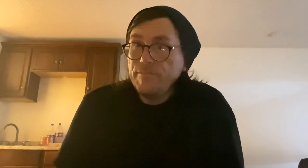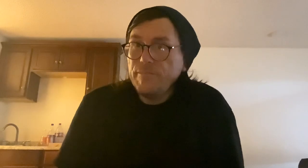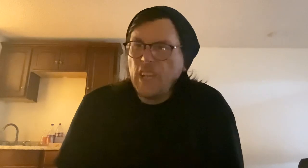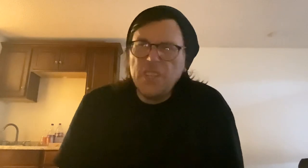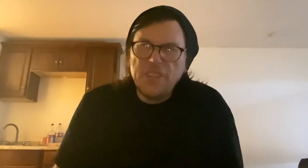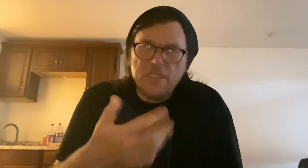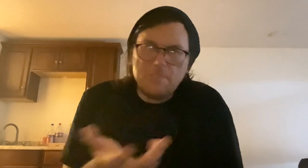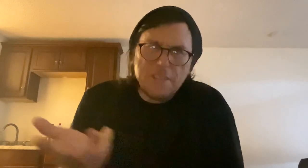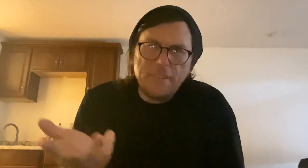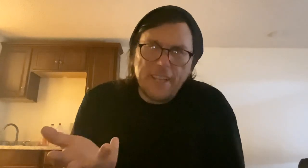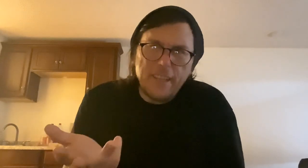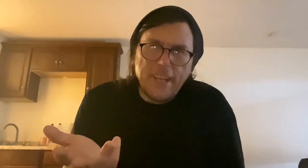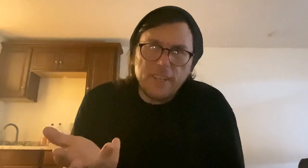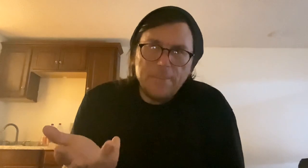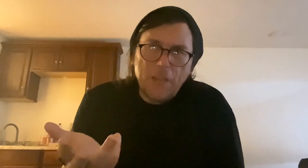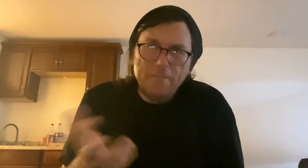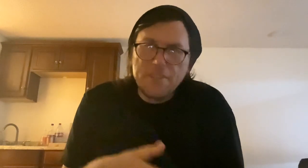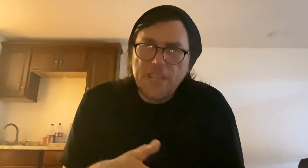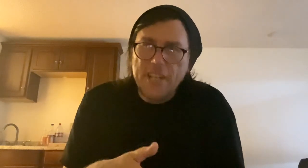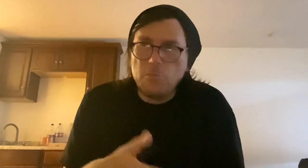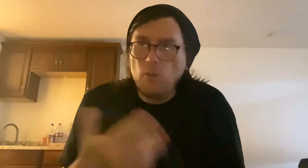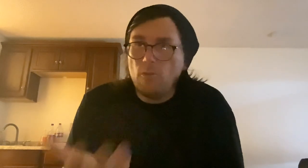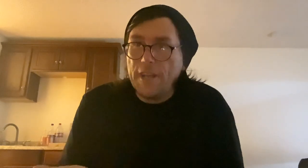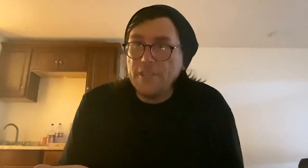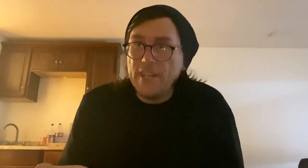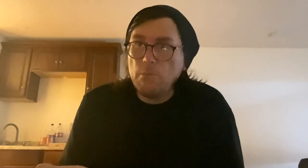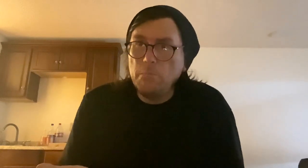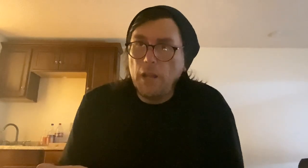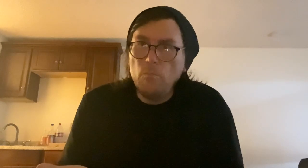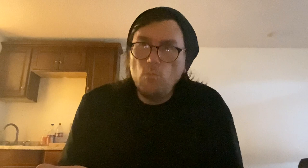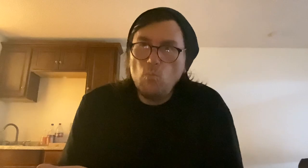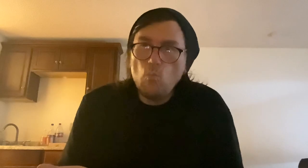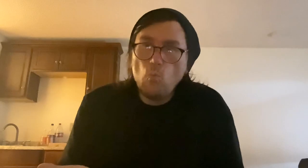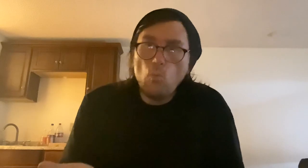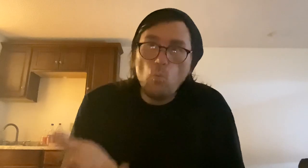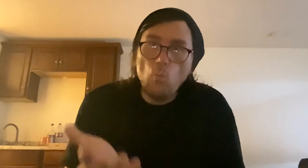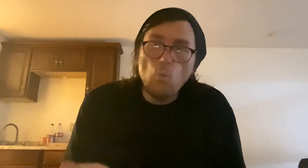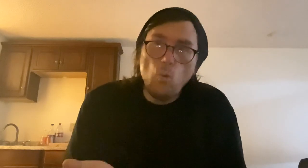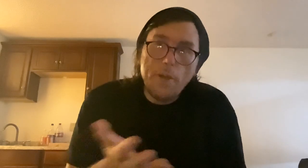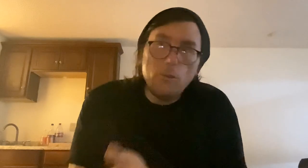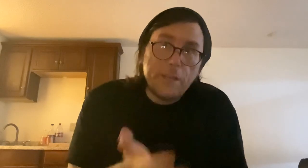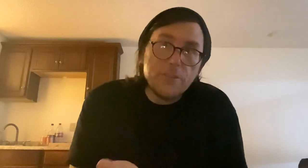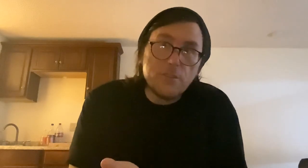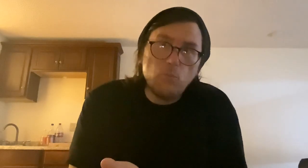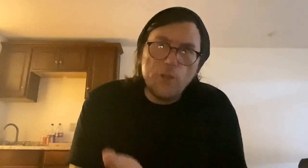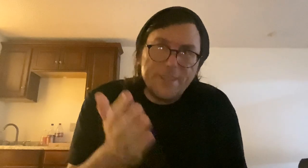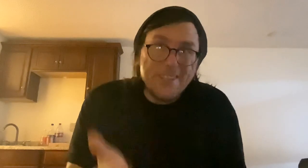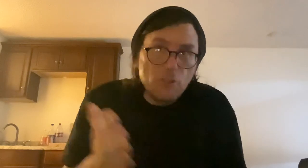And then they specifying, like, if it's tangible or intangible. But what would be, would digital